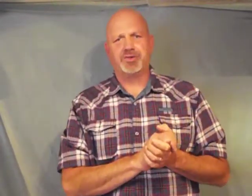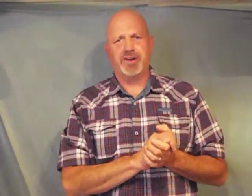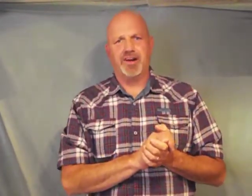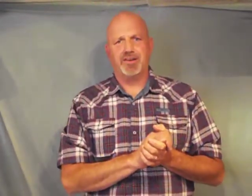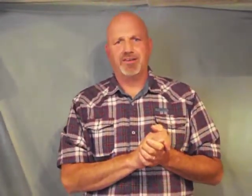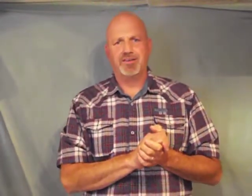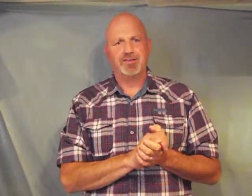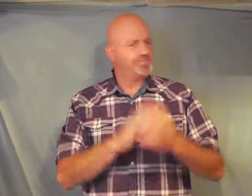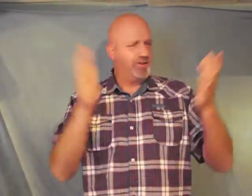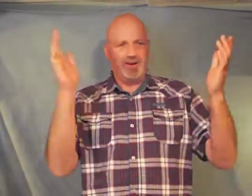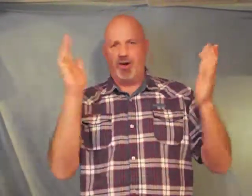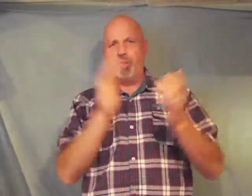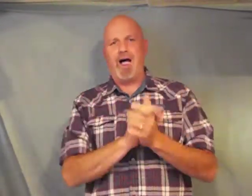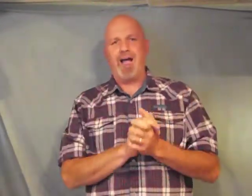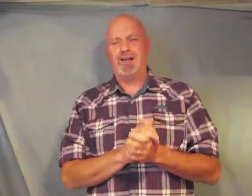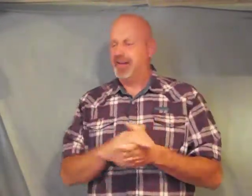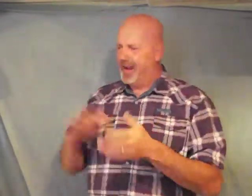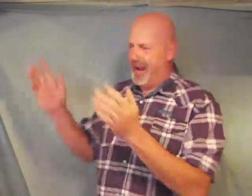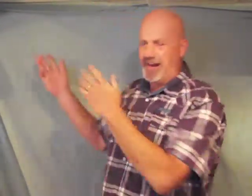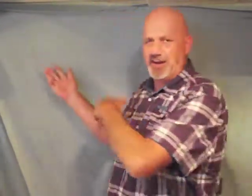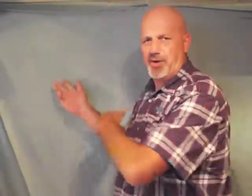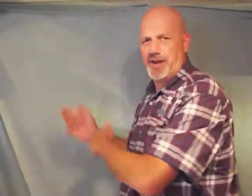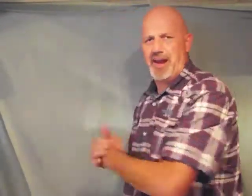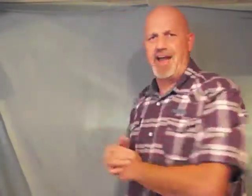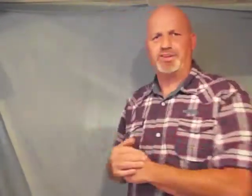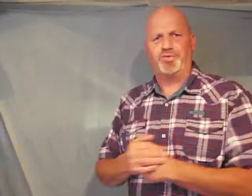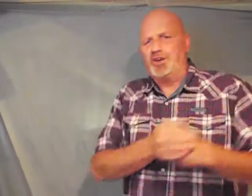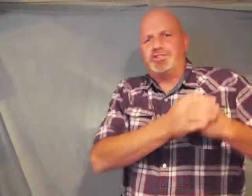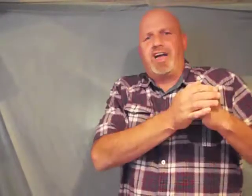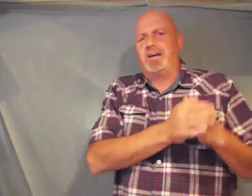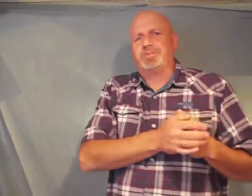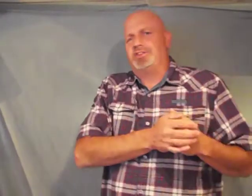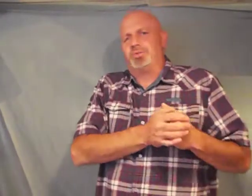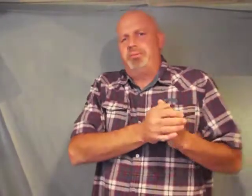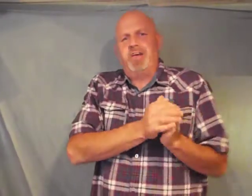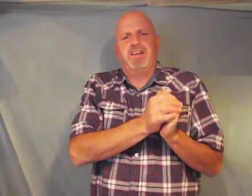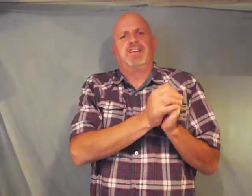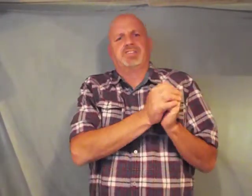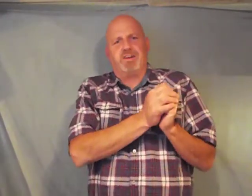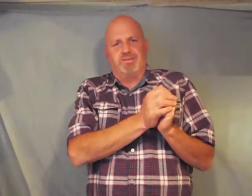dinner didn't know why had to go get ice first time since we've been in this RV